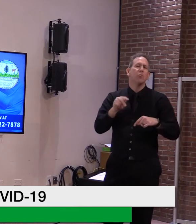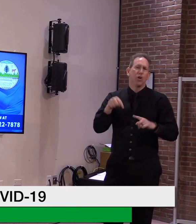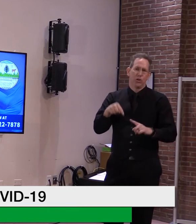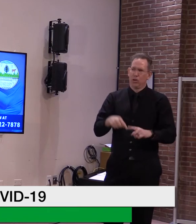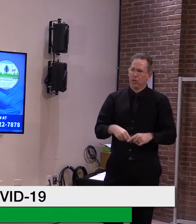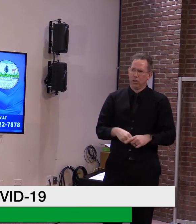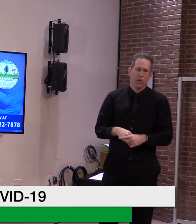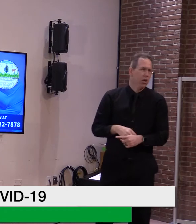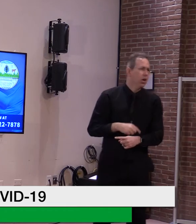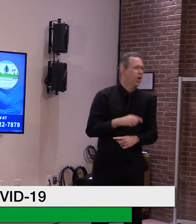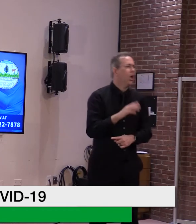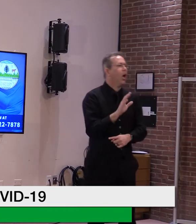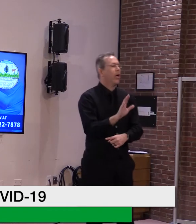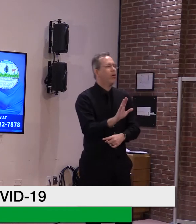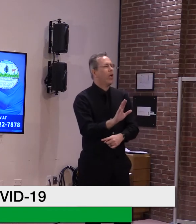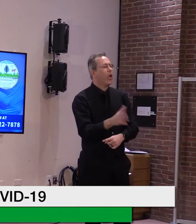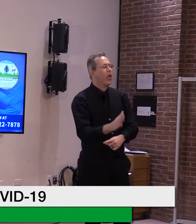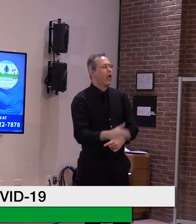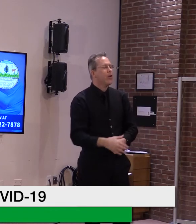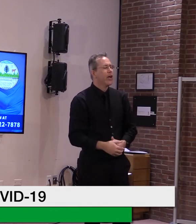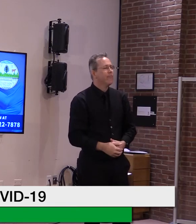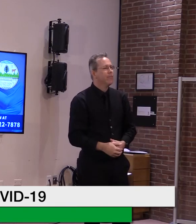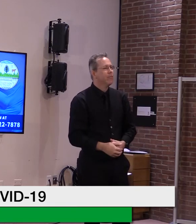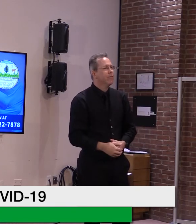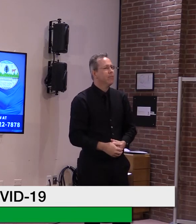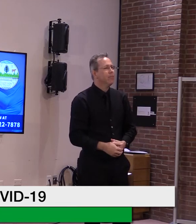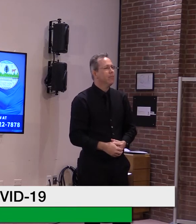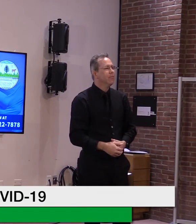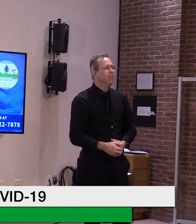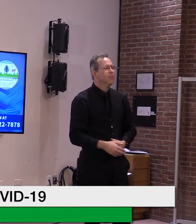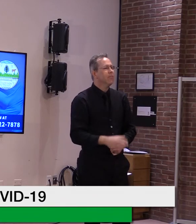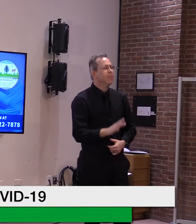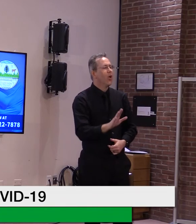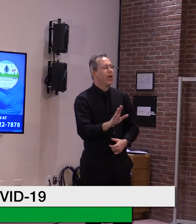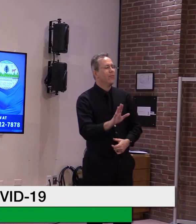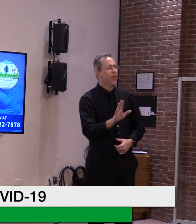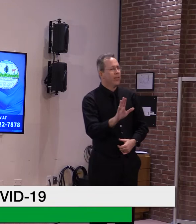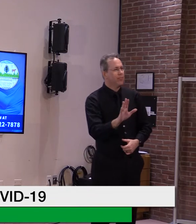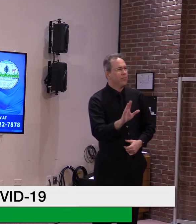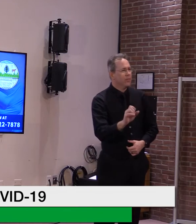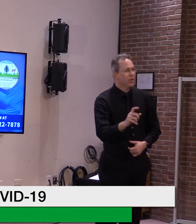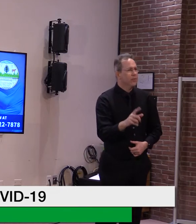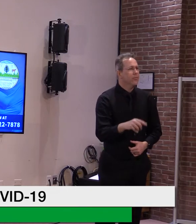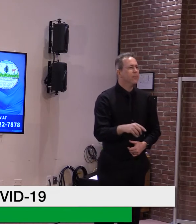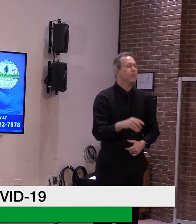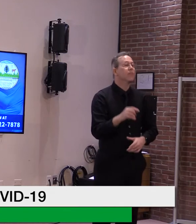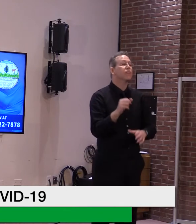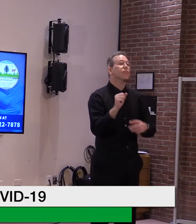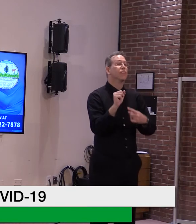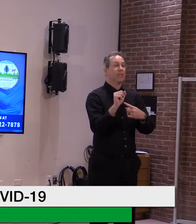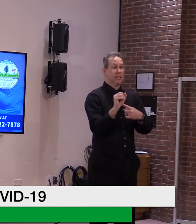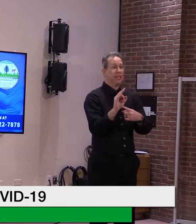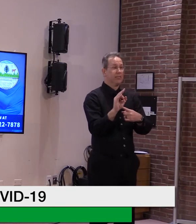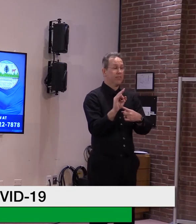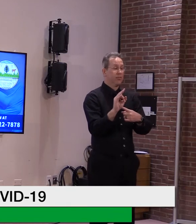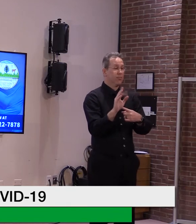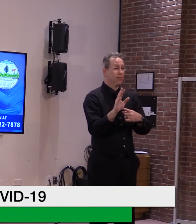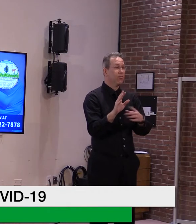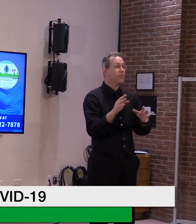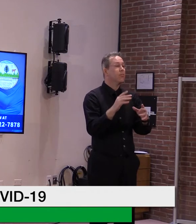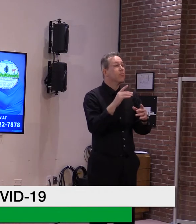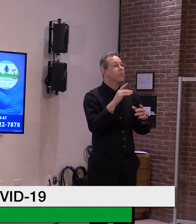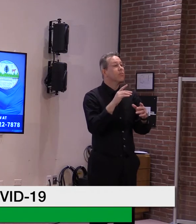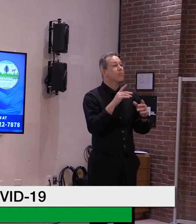Vermont, just so we're clear, we're clear here. If Vermonters, it doesn't affect Vermonters at all. It